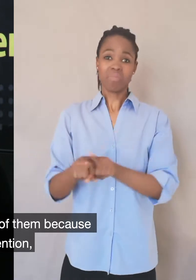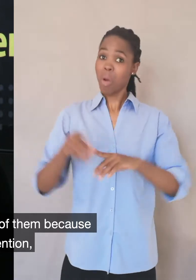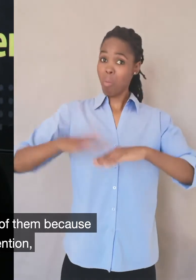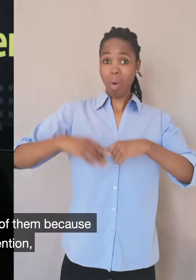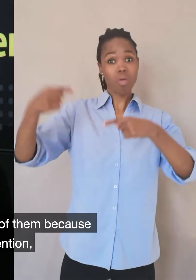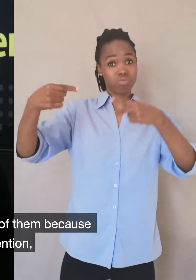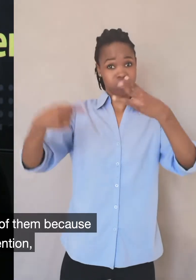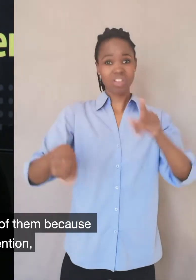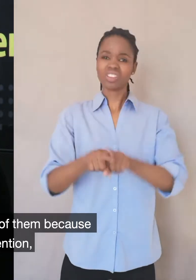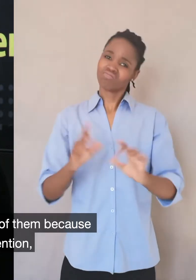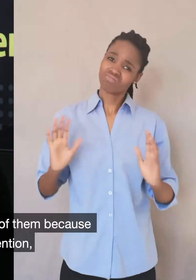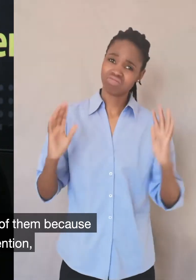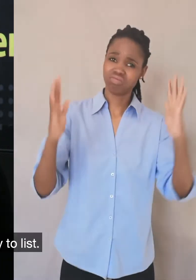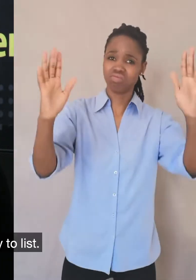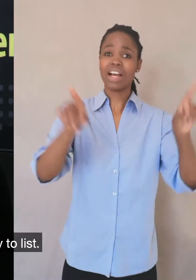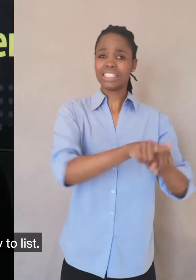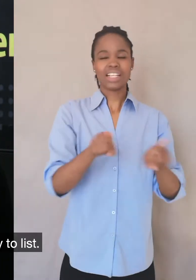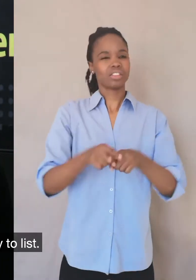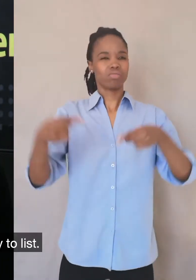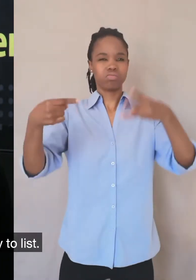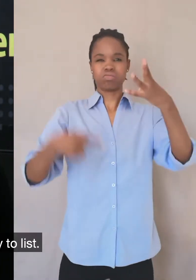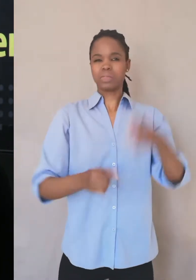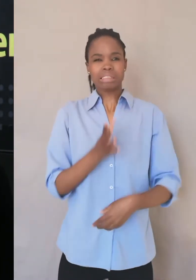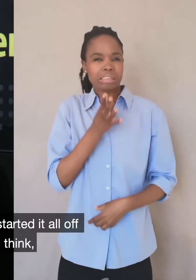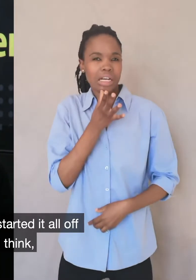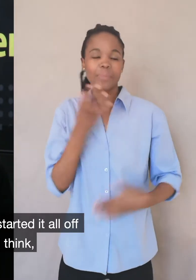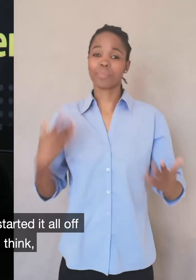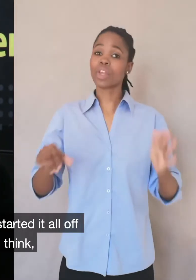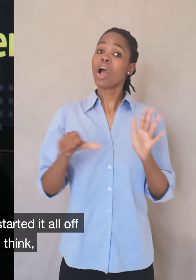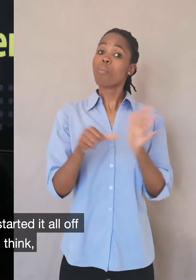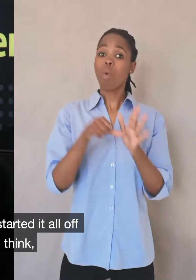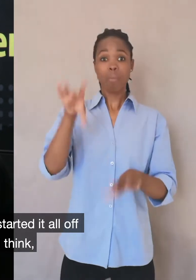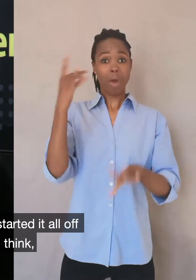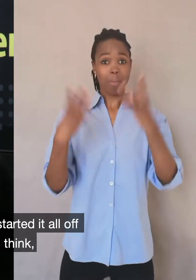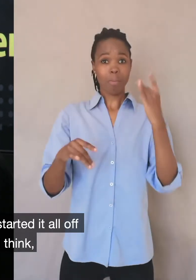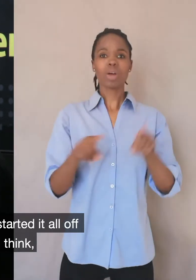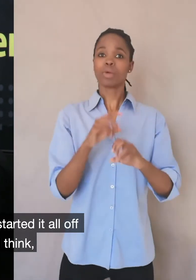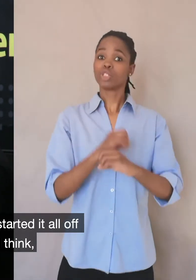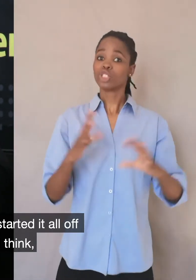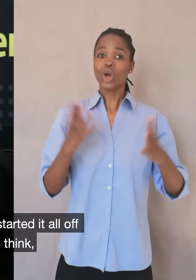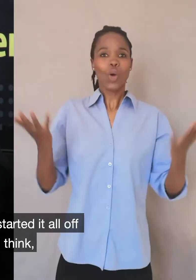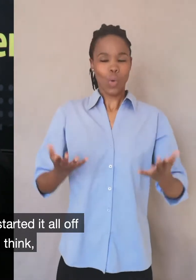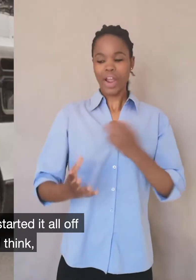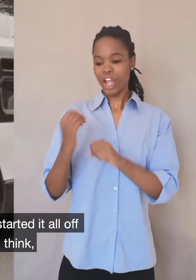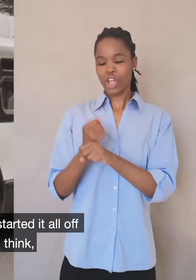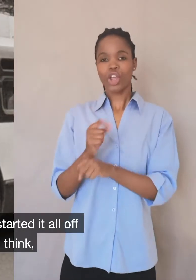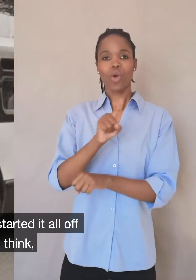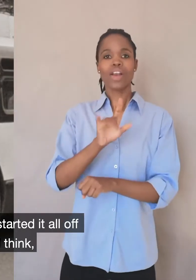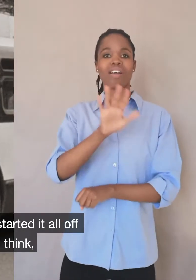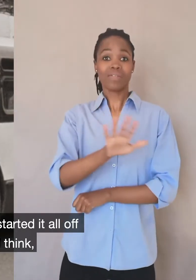because they all deserve a mention, but there are too many to list. The most important one that started it all off for him was in 1955, I